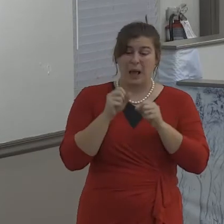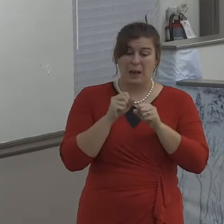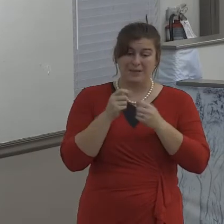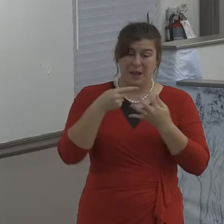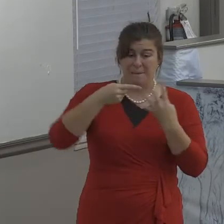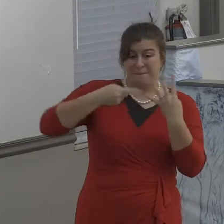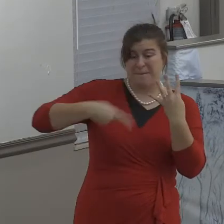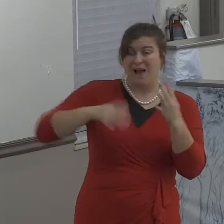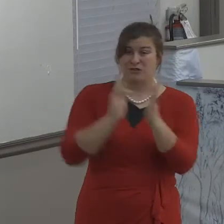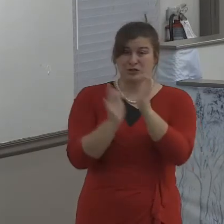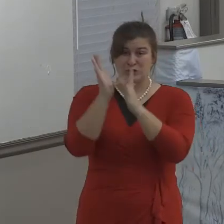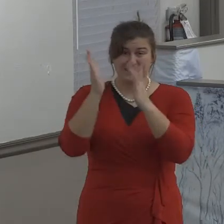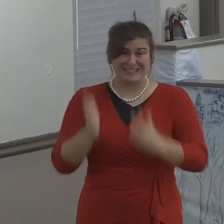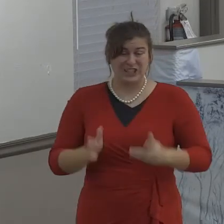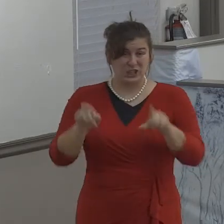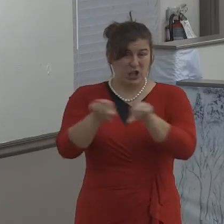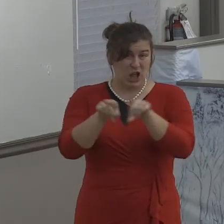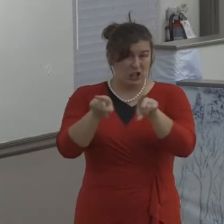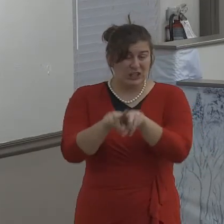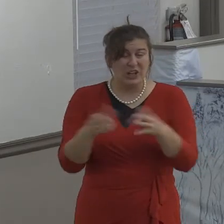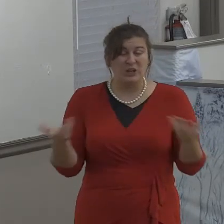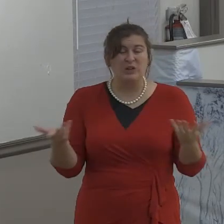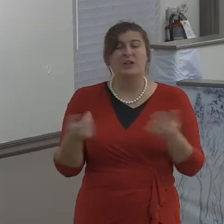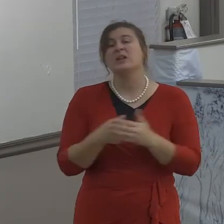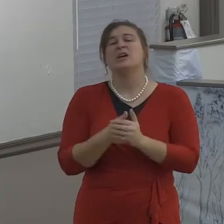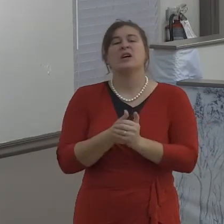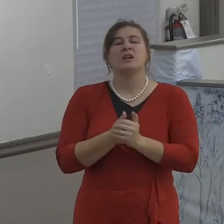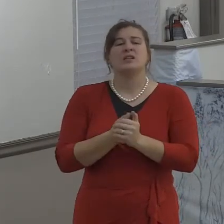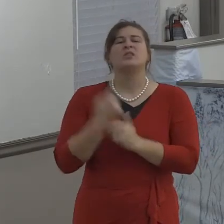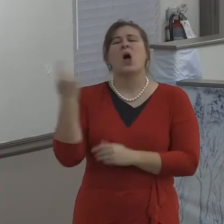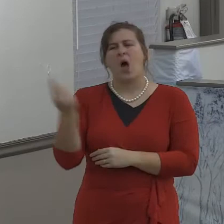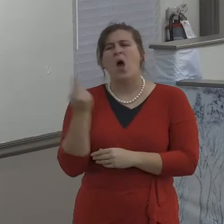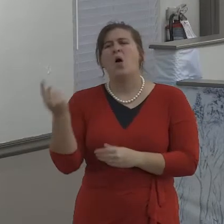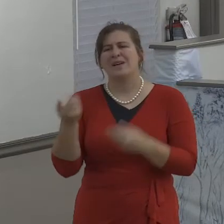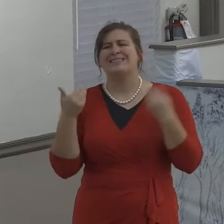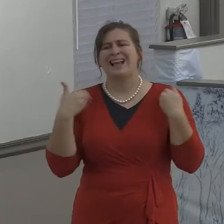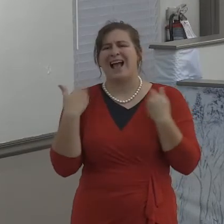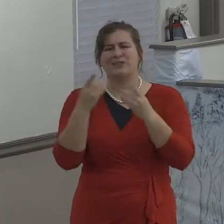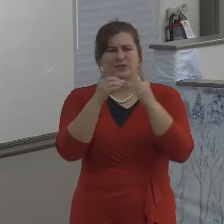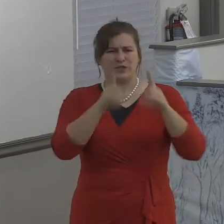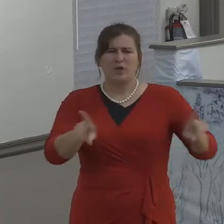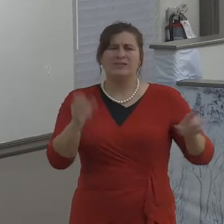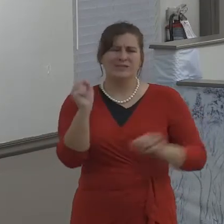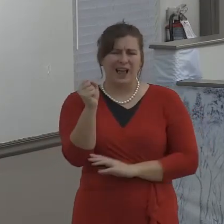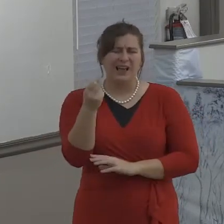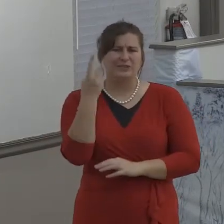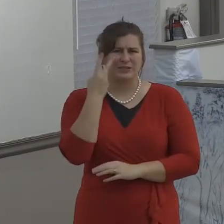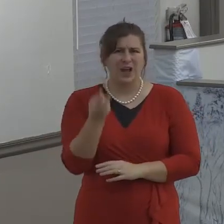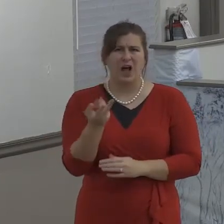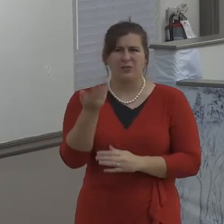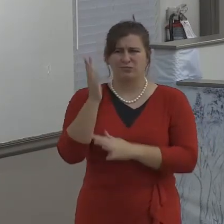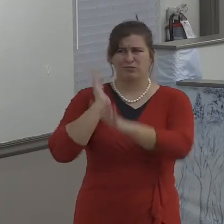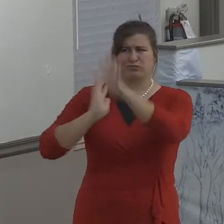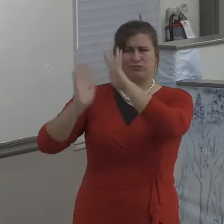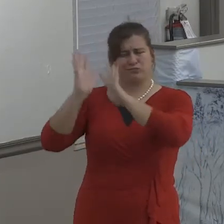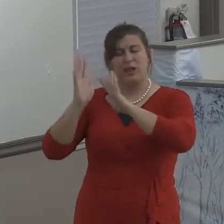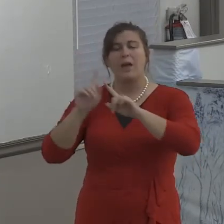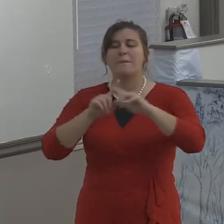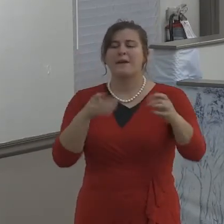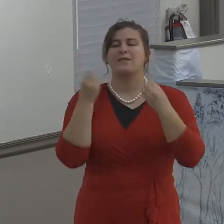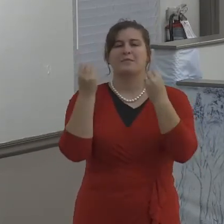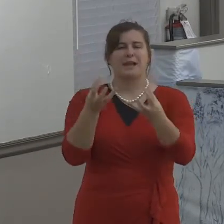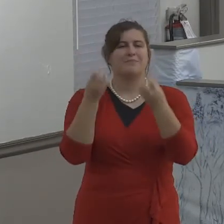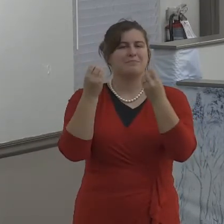Do you know that one out of every two Christian, I mean, marriages of Christians, ends in divorce?